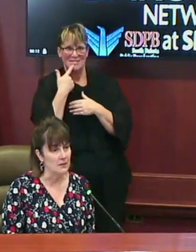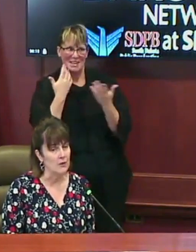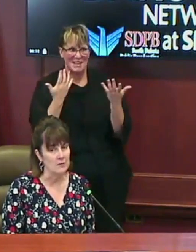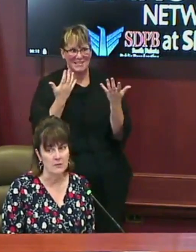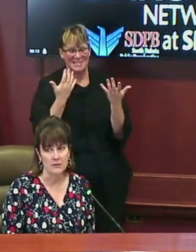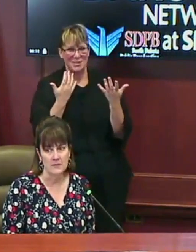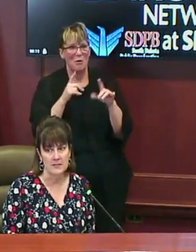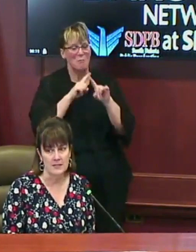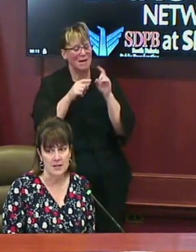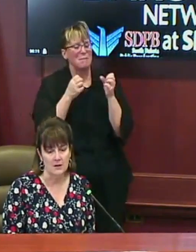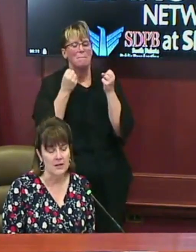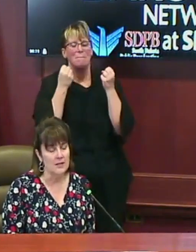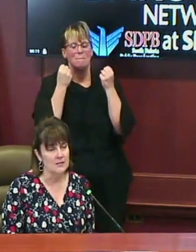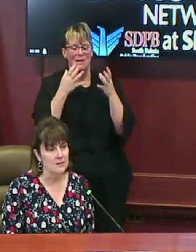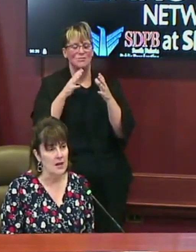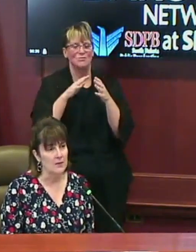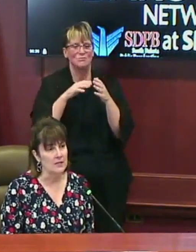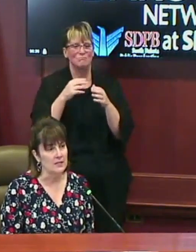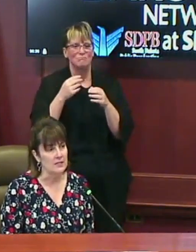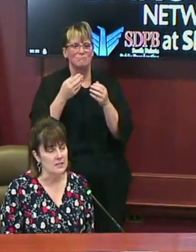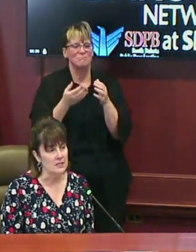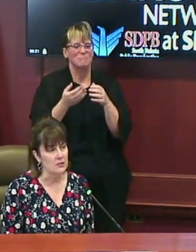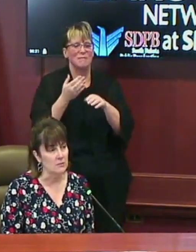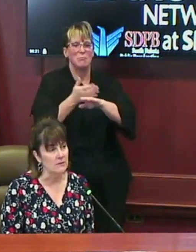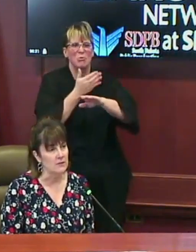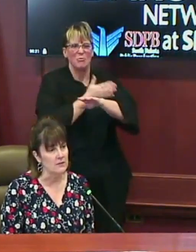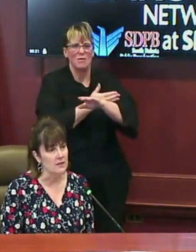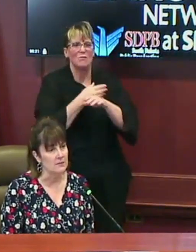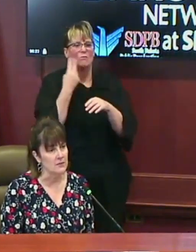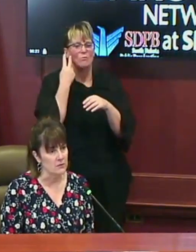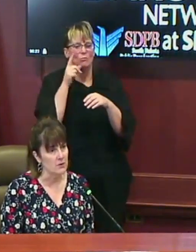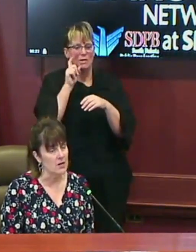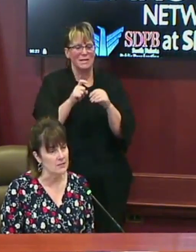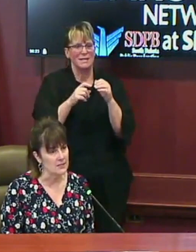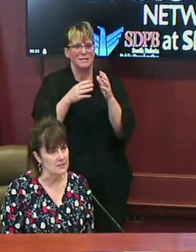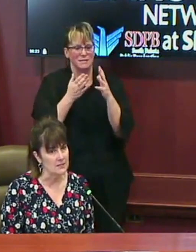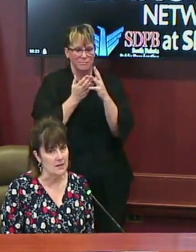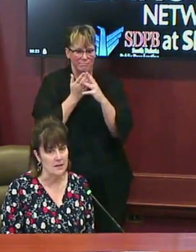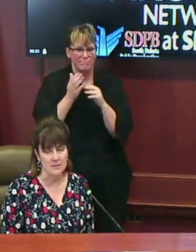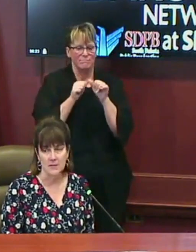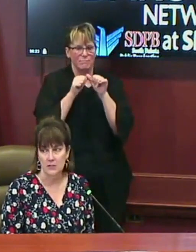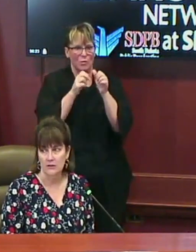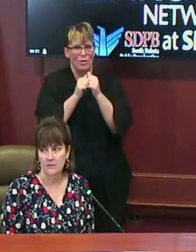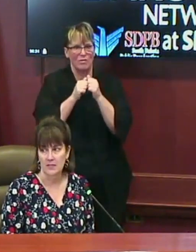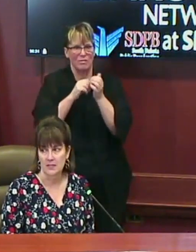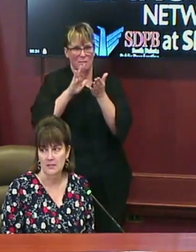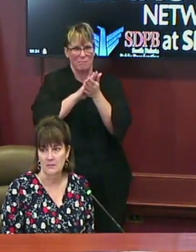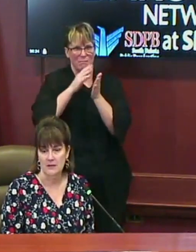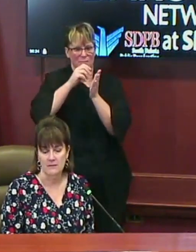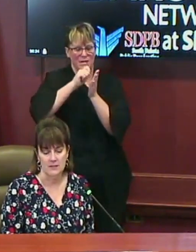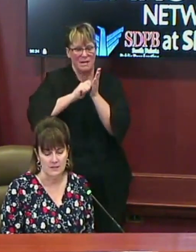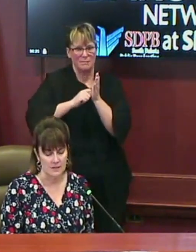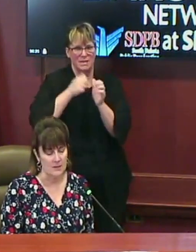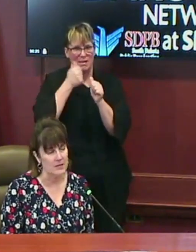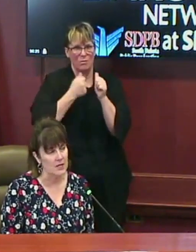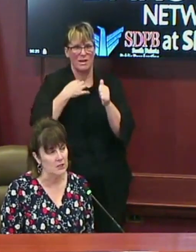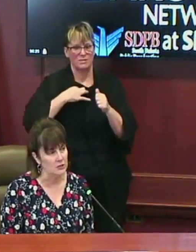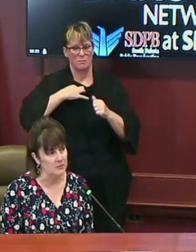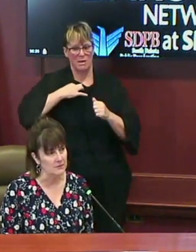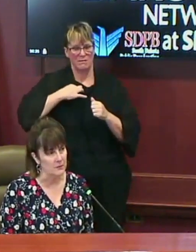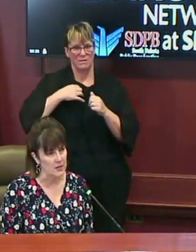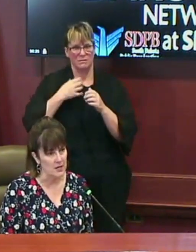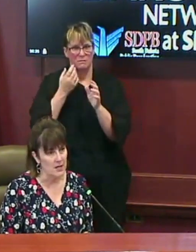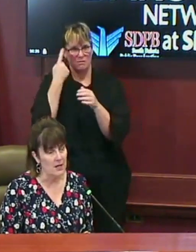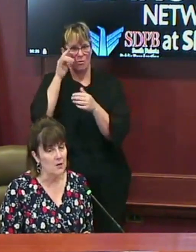but great improvements there. So now we need to continue moving those claims through the process to make sure everybody gets the benefit that they may be